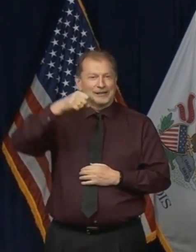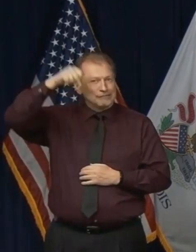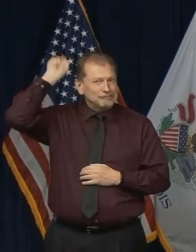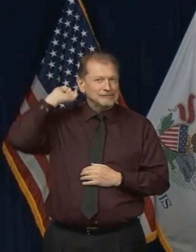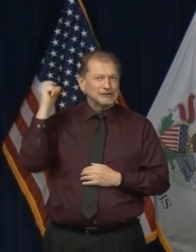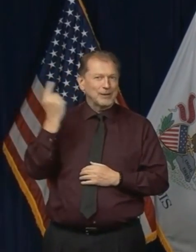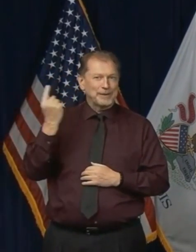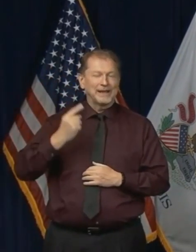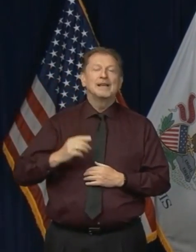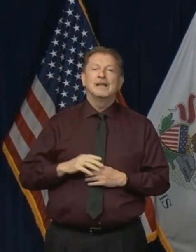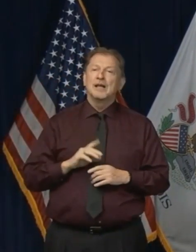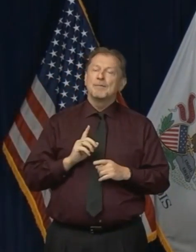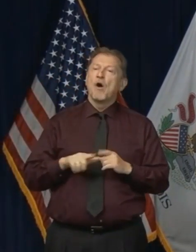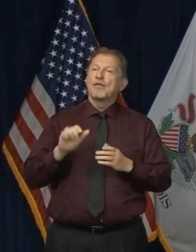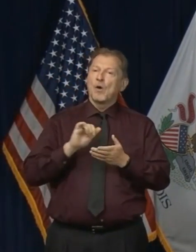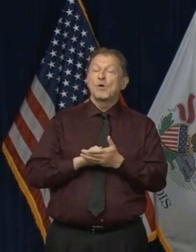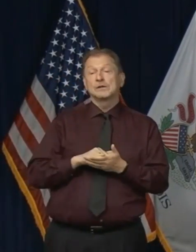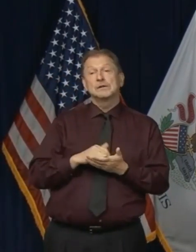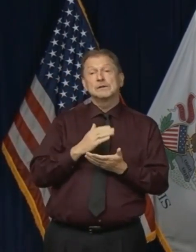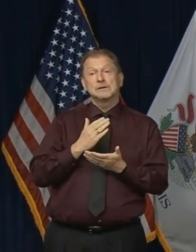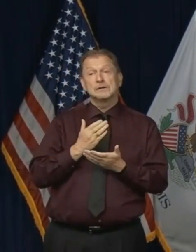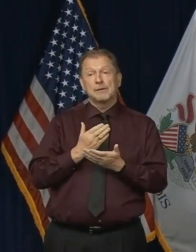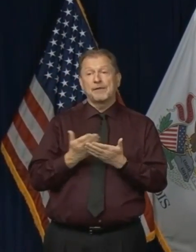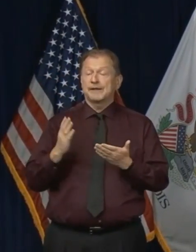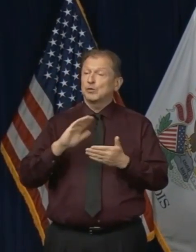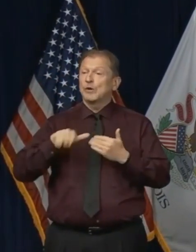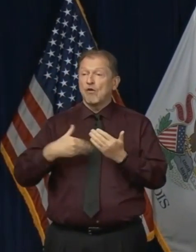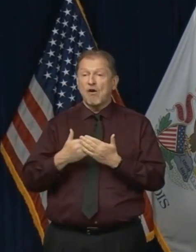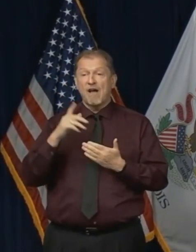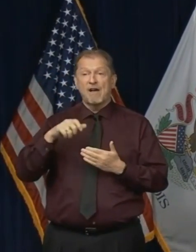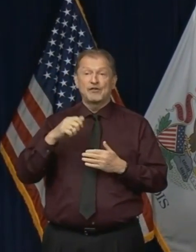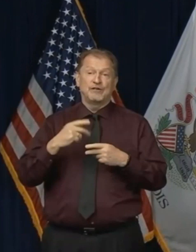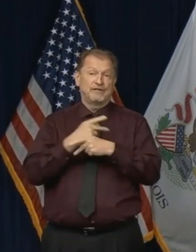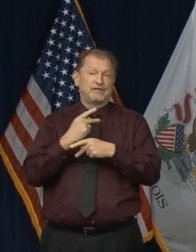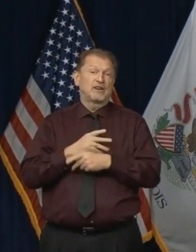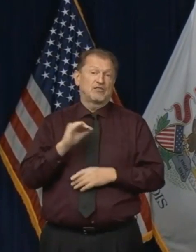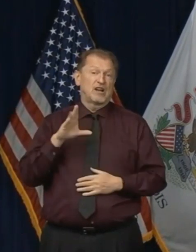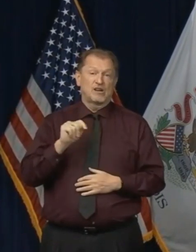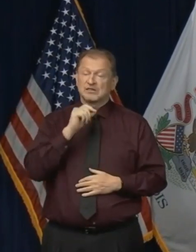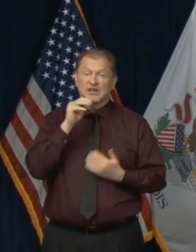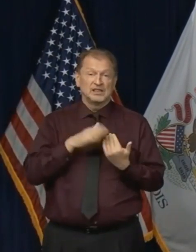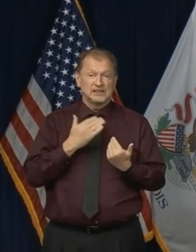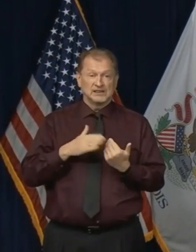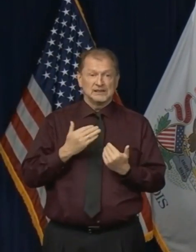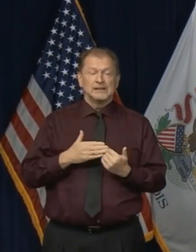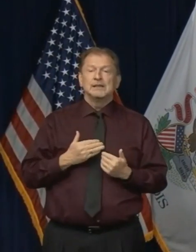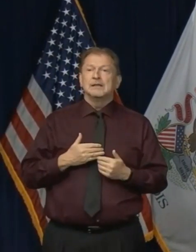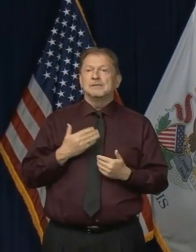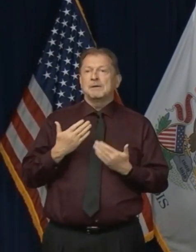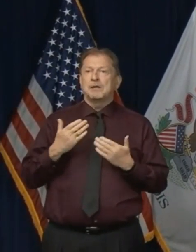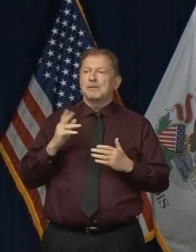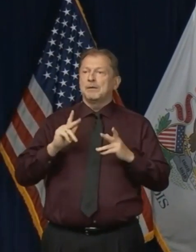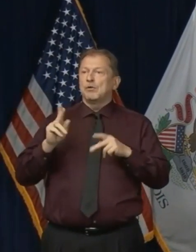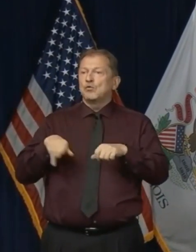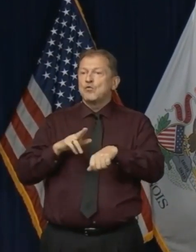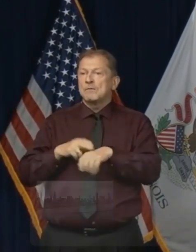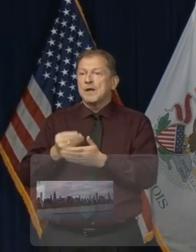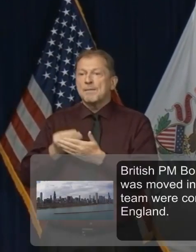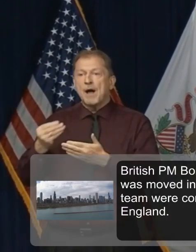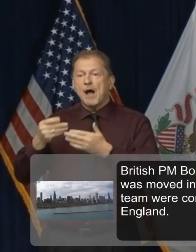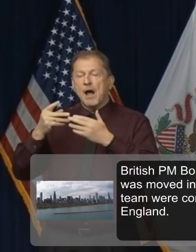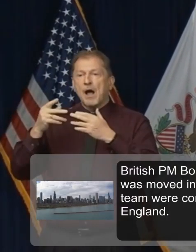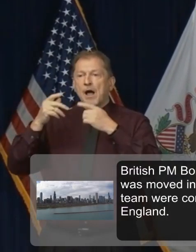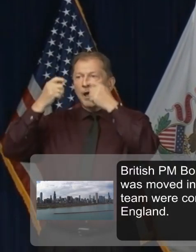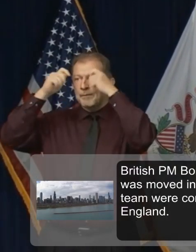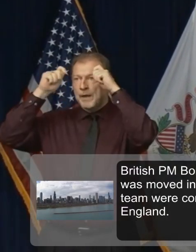I mean, these are some of the consequences that I think we're all having to experience. I know that there are things that people might normally buy makeup that you might go to a